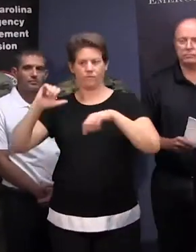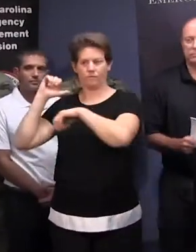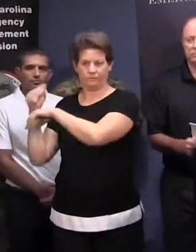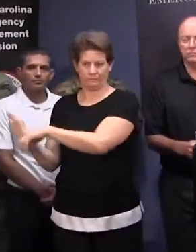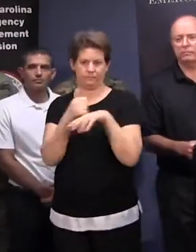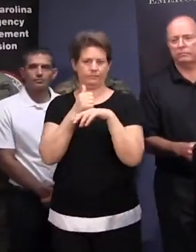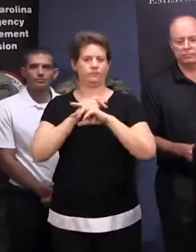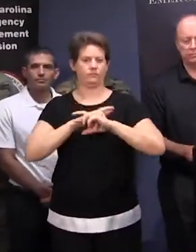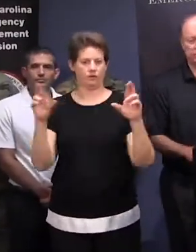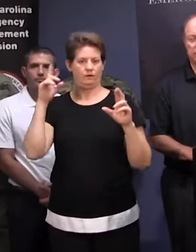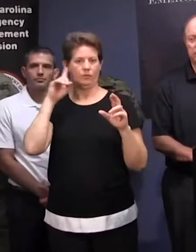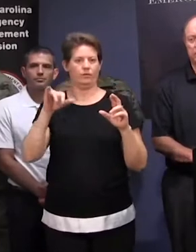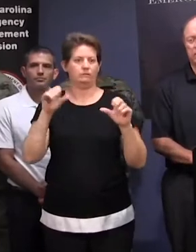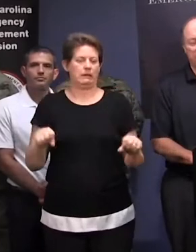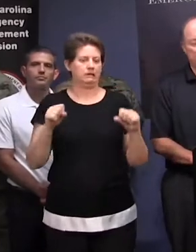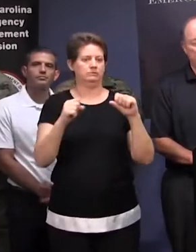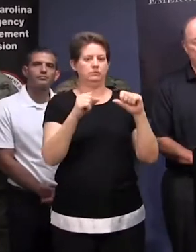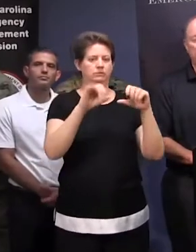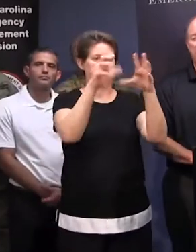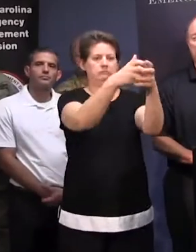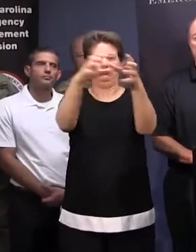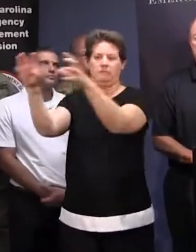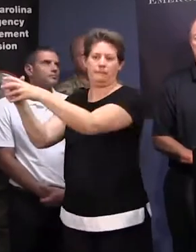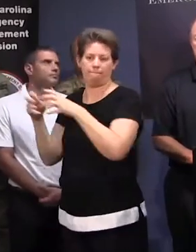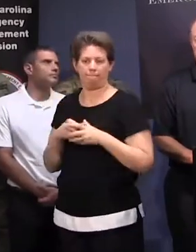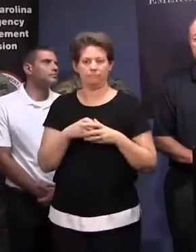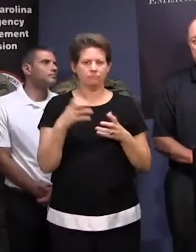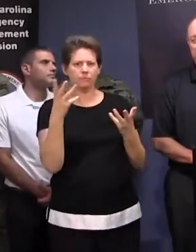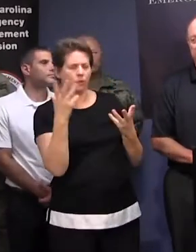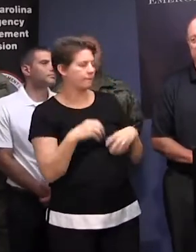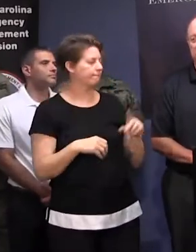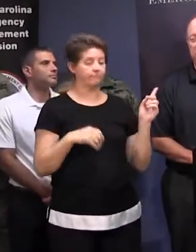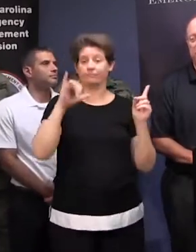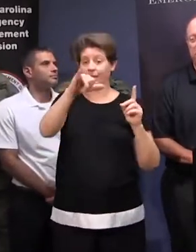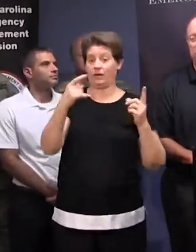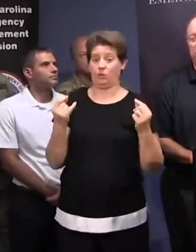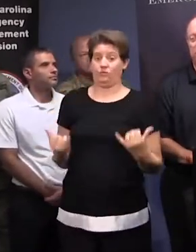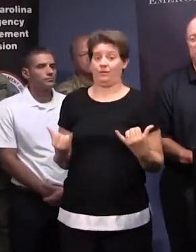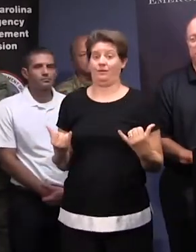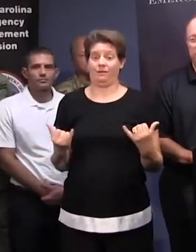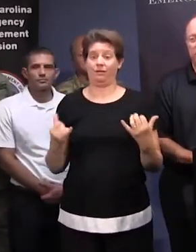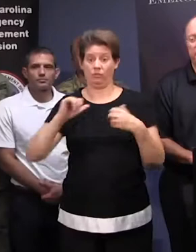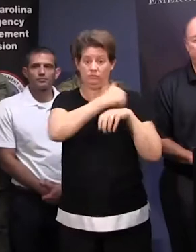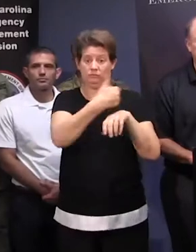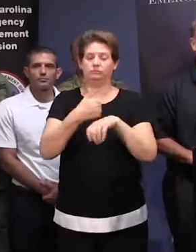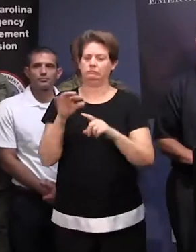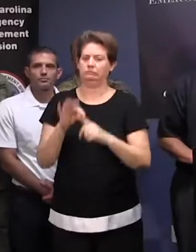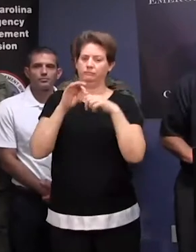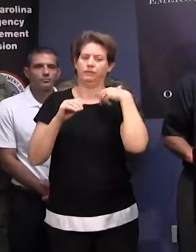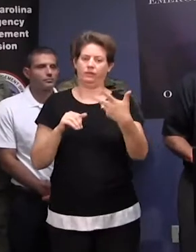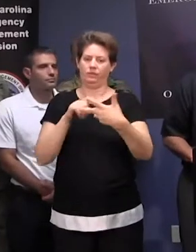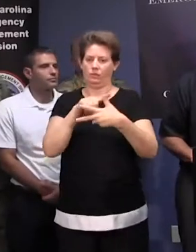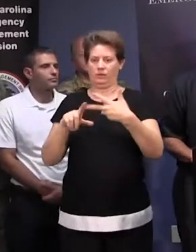case of these isolated counties, so where exactly are you? Yeah, that's in progress right now. They're working particularly through the counties,